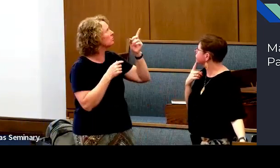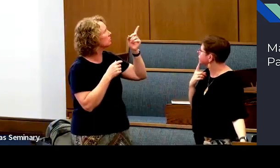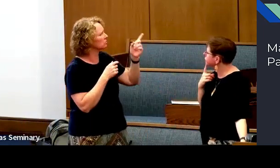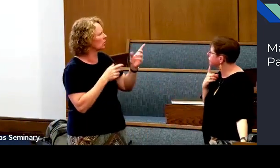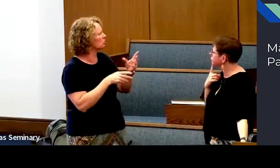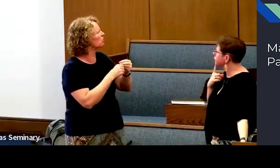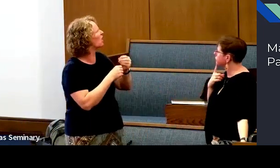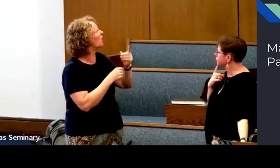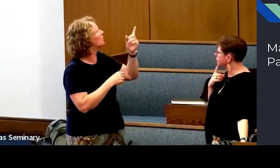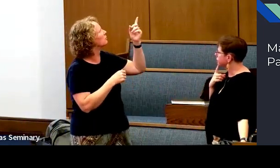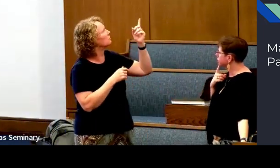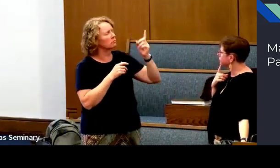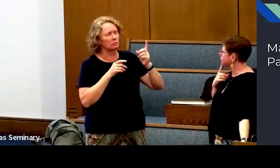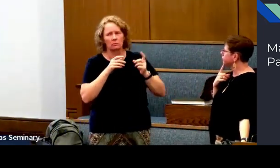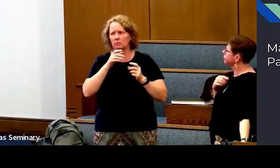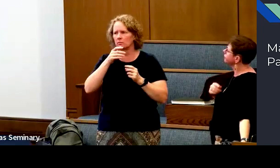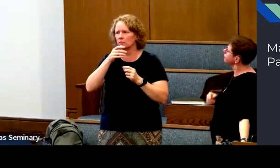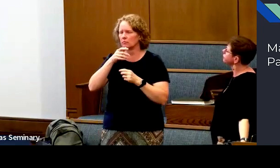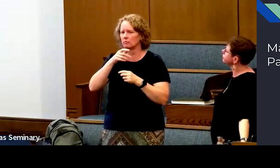families.